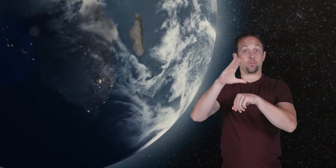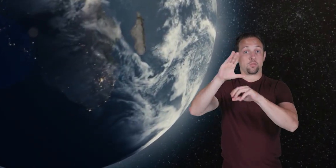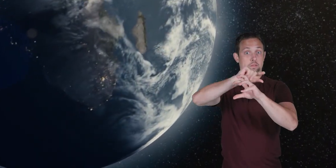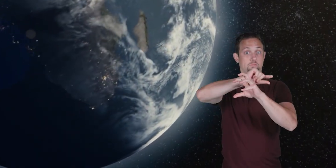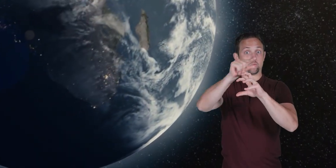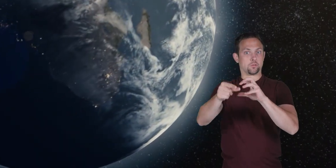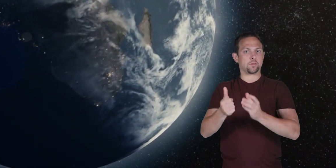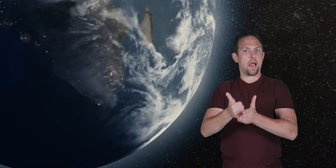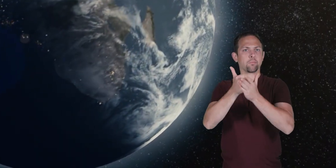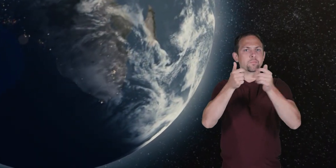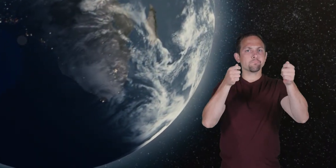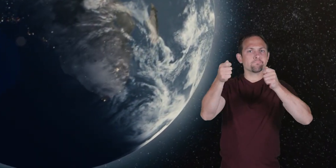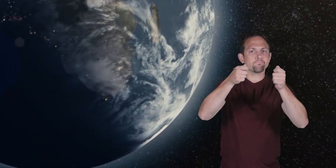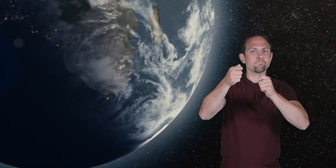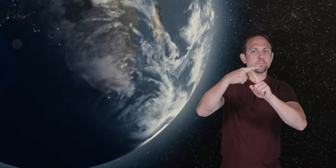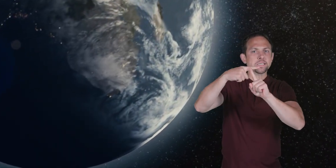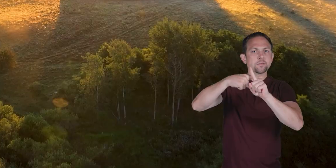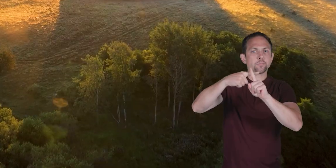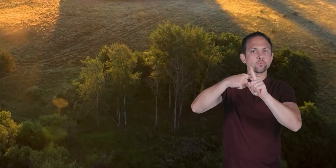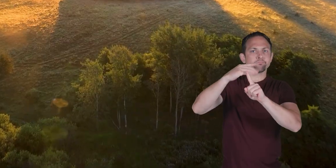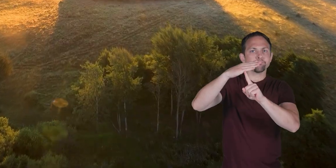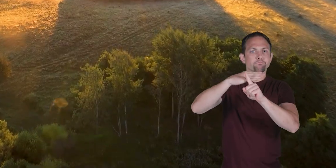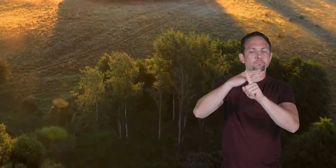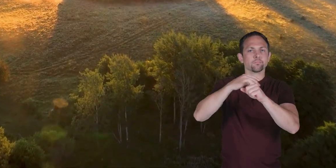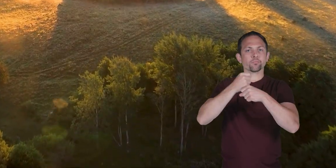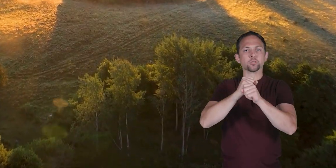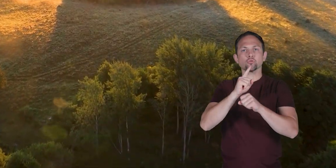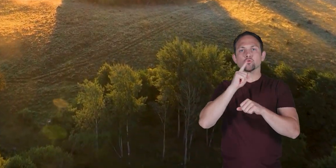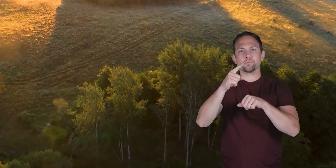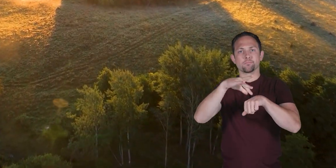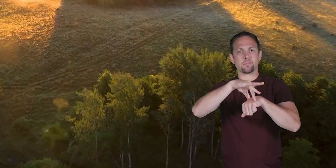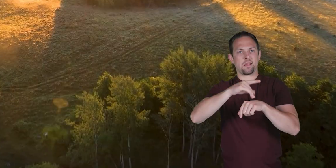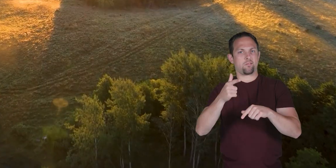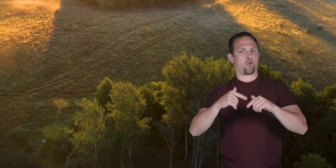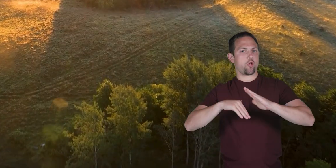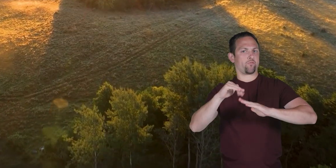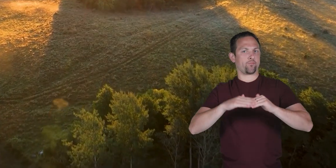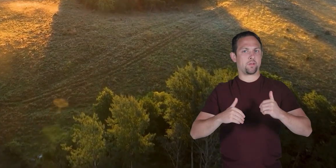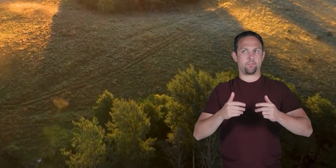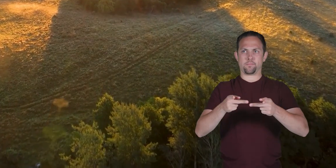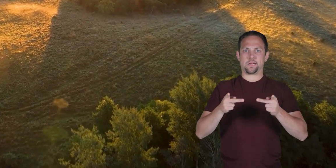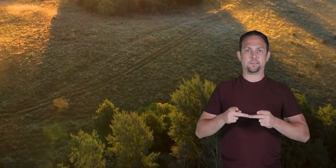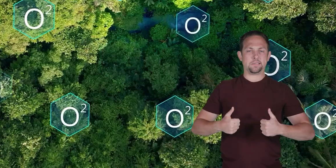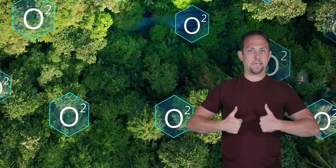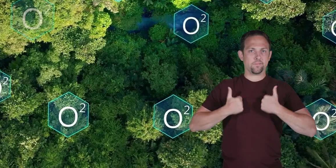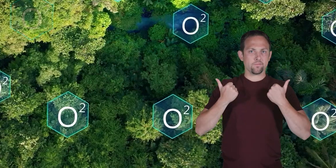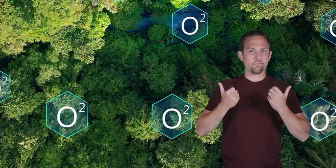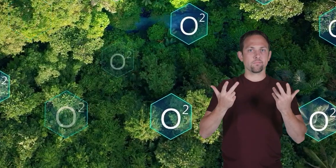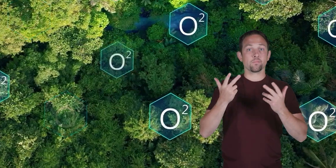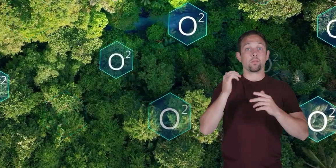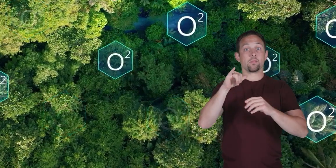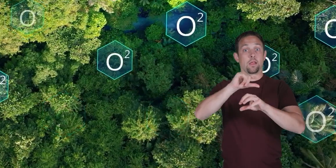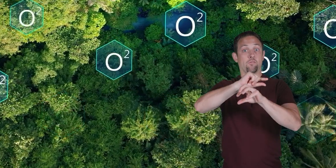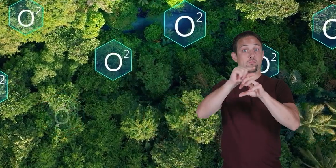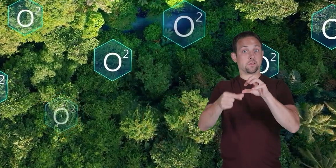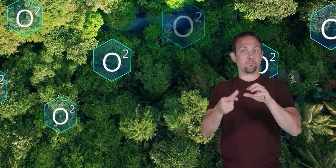helps regulate temperature ensuring the planet is a comfortable place to live the atmosphere also contains